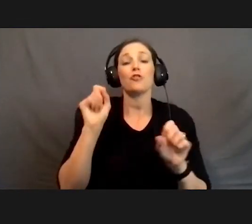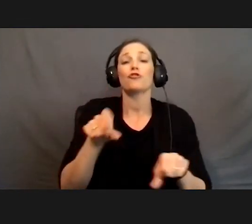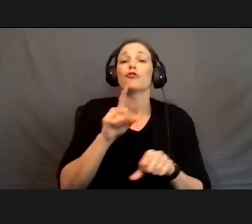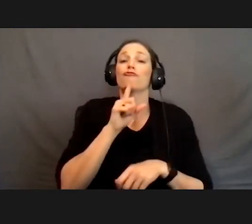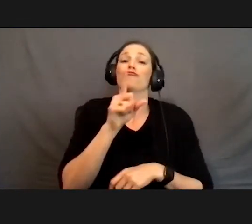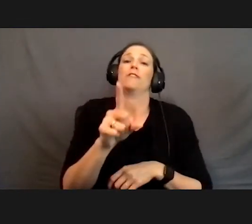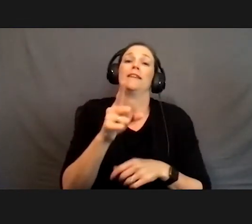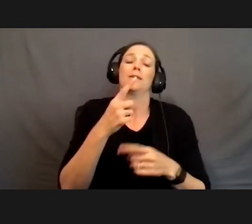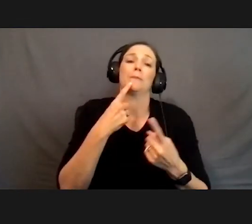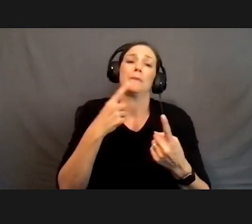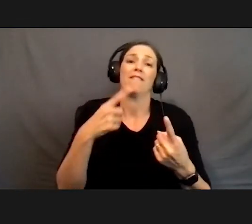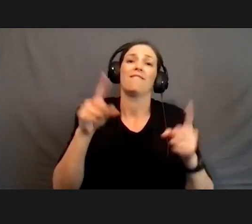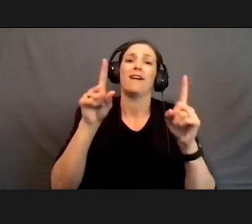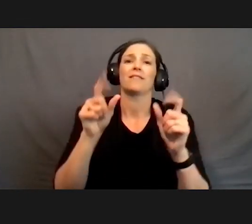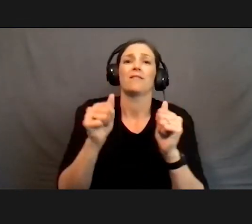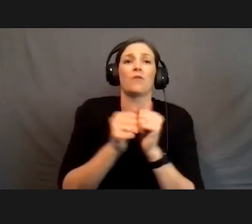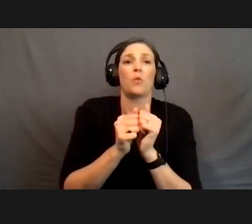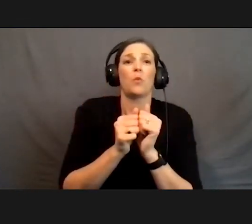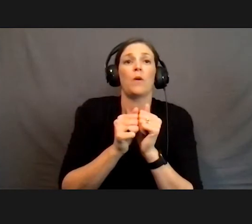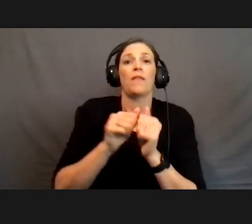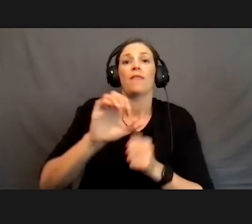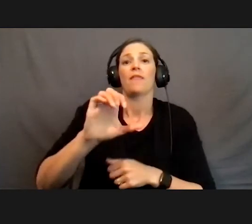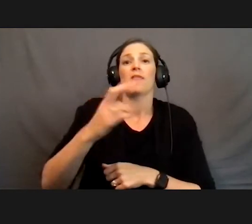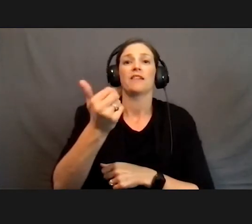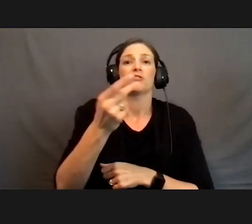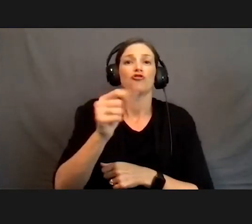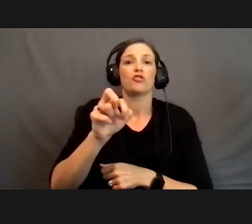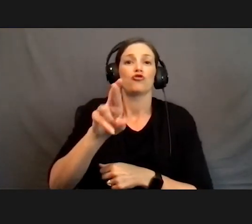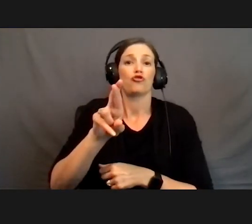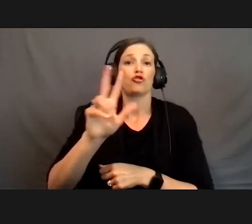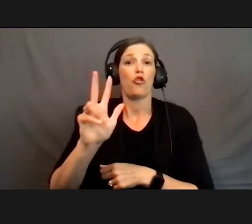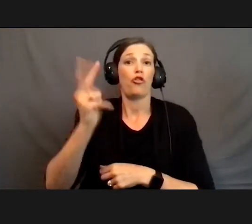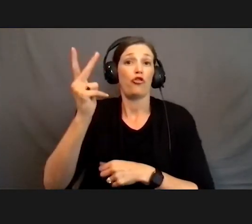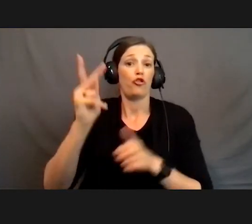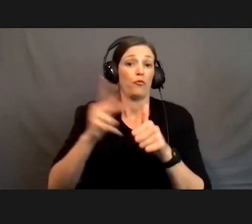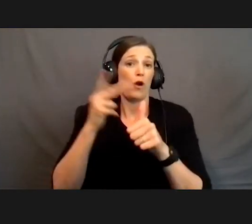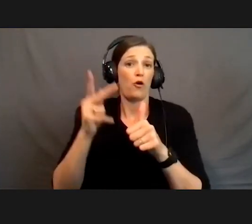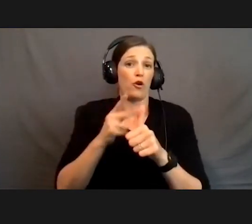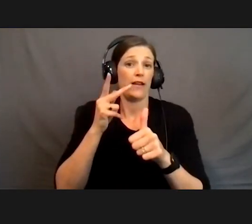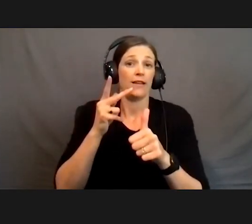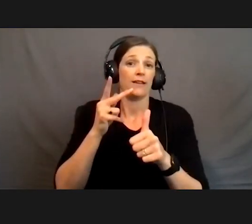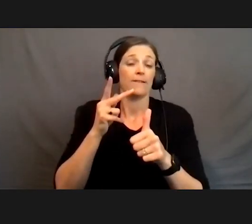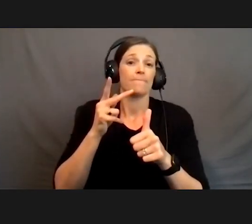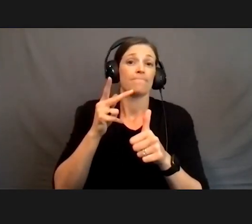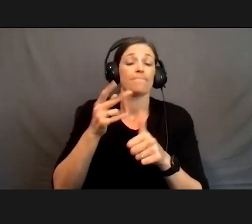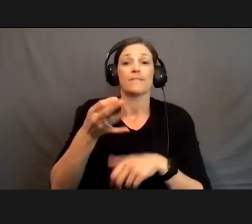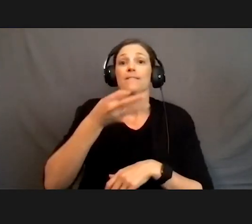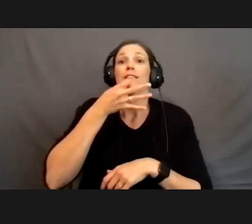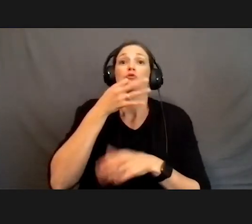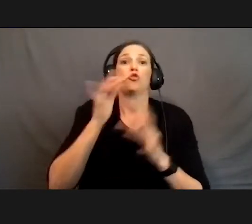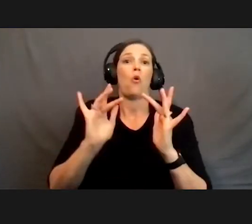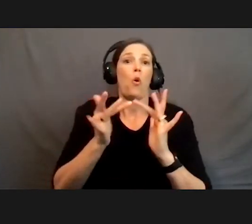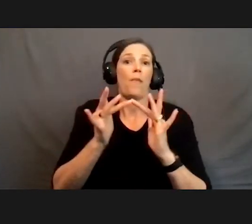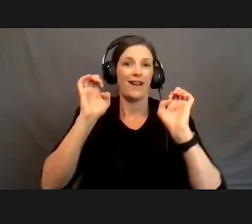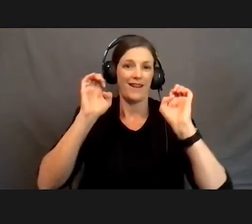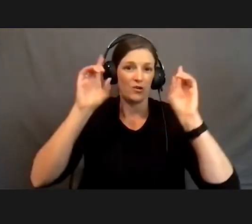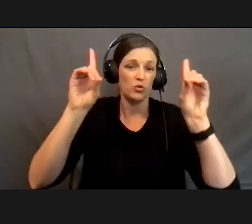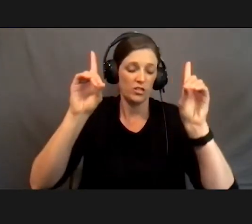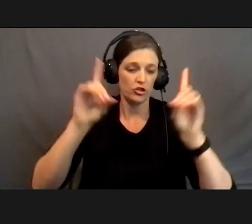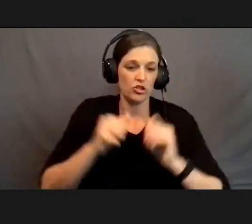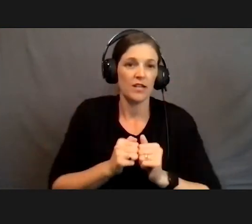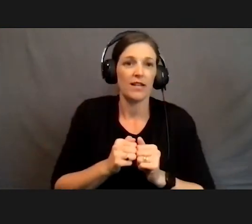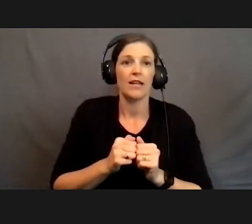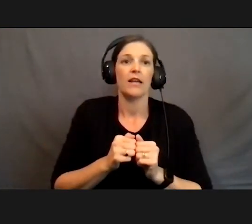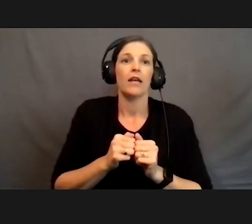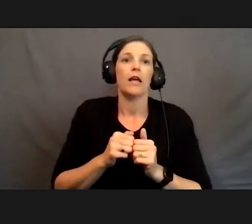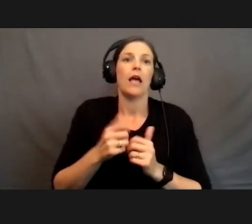with the chancellor's third priority on exceptional online education, because a lot of my